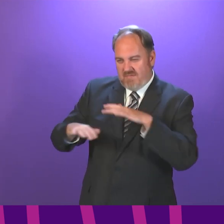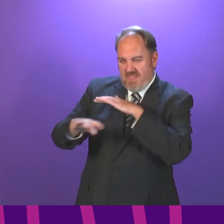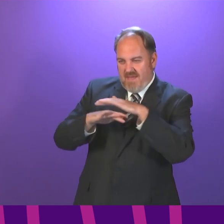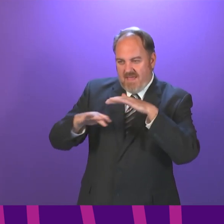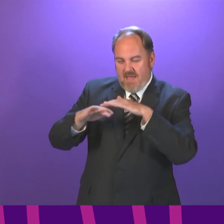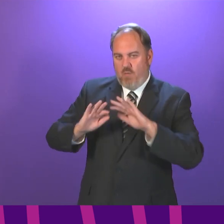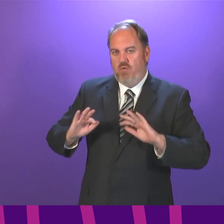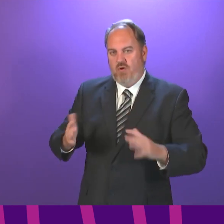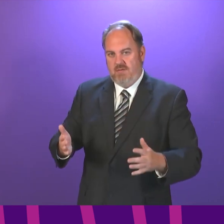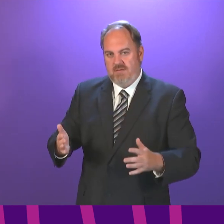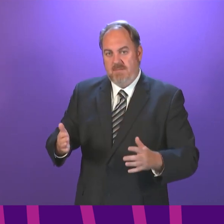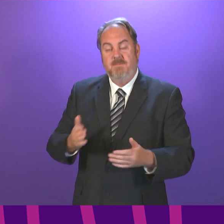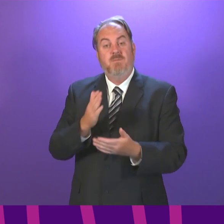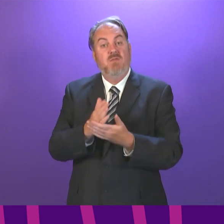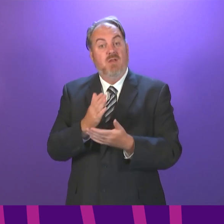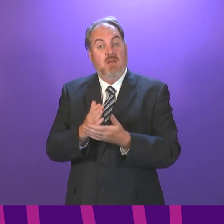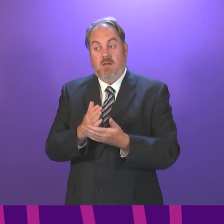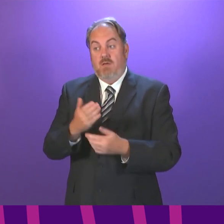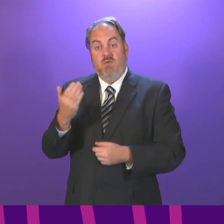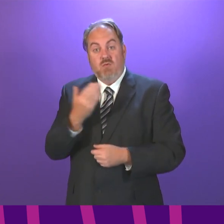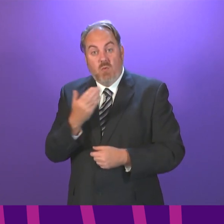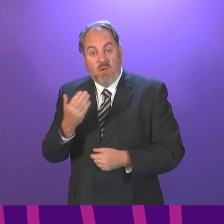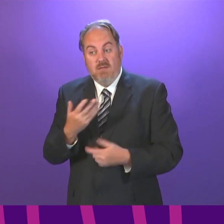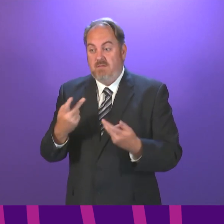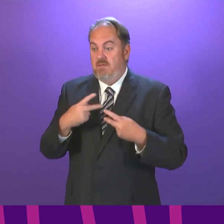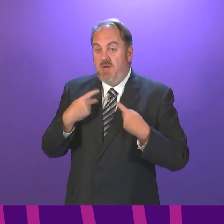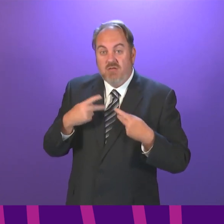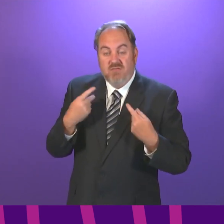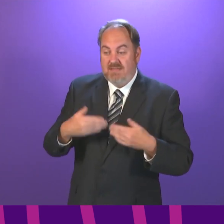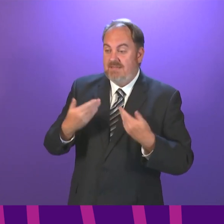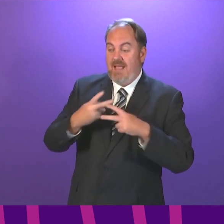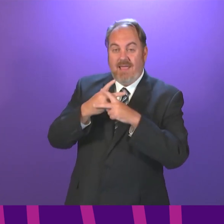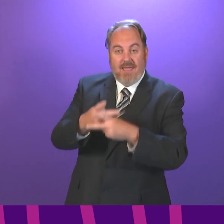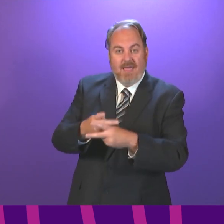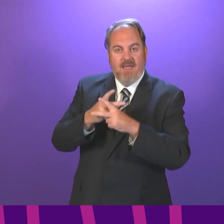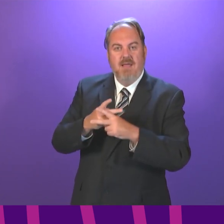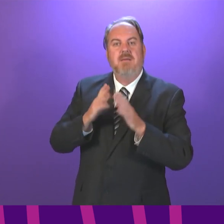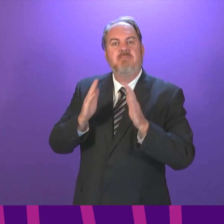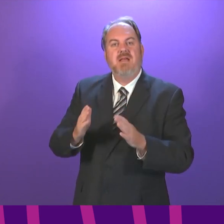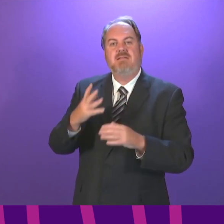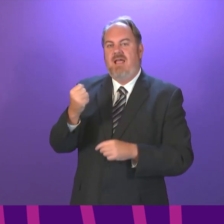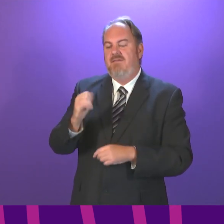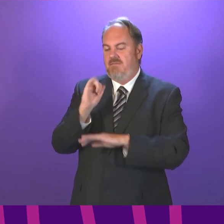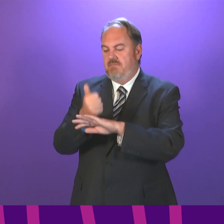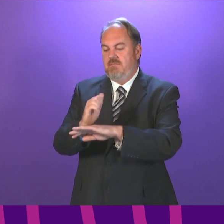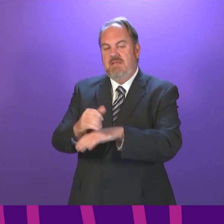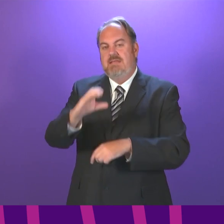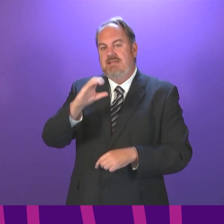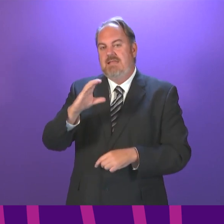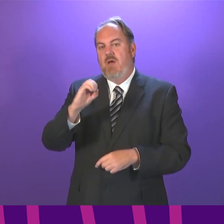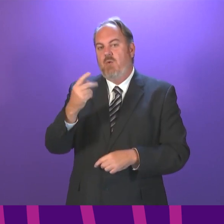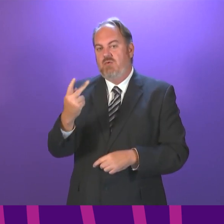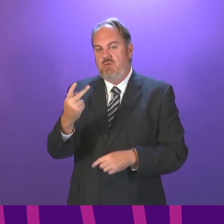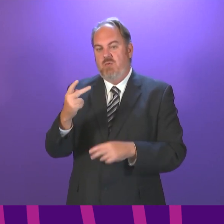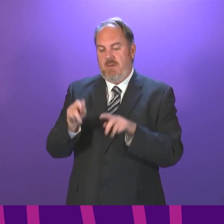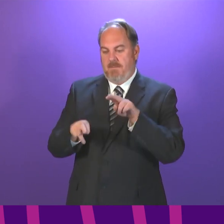guidance published today makes clear that all schools and day care services for children must have access to CO2 monitoring through either fixed or